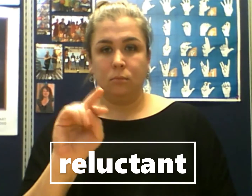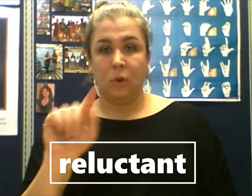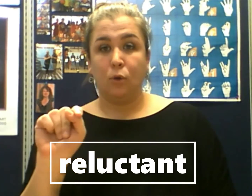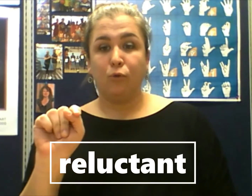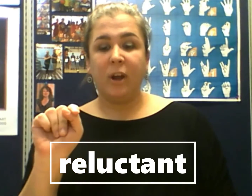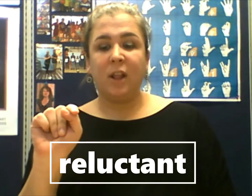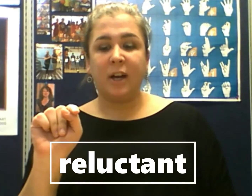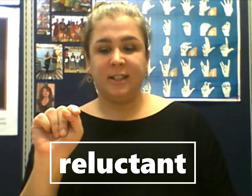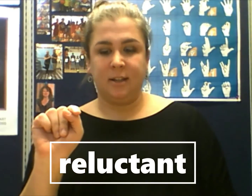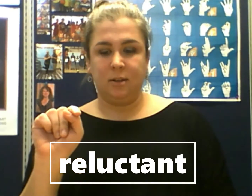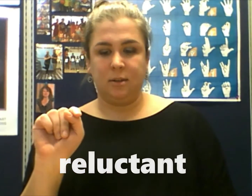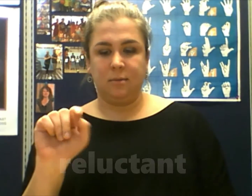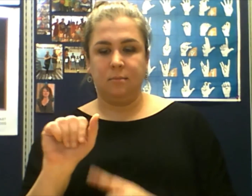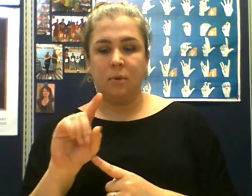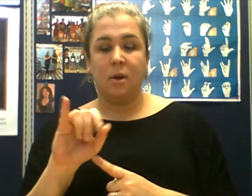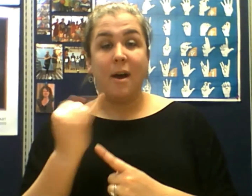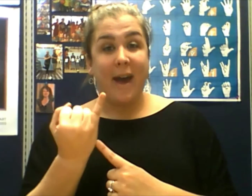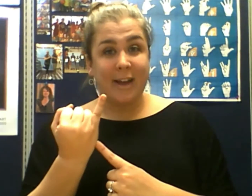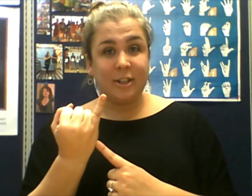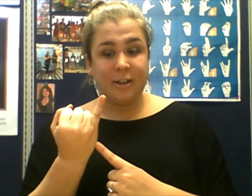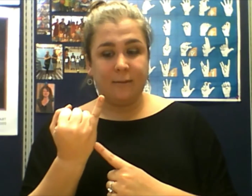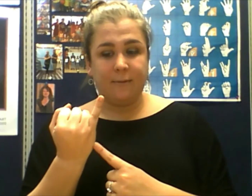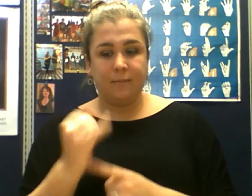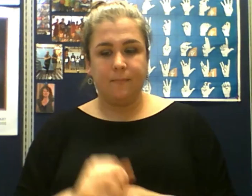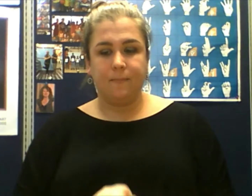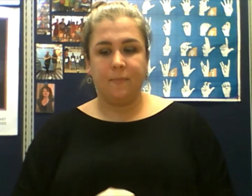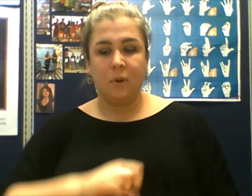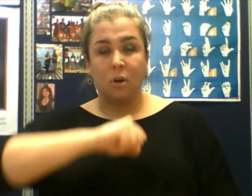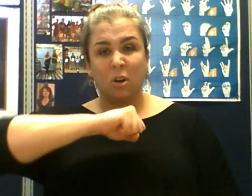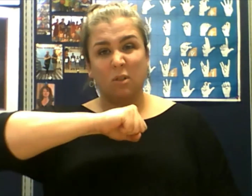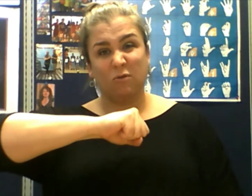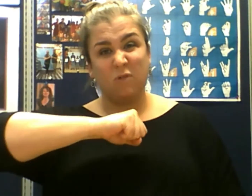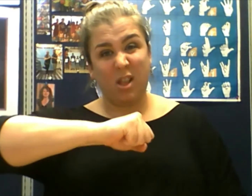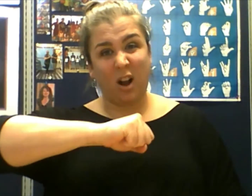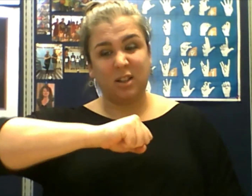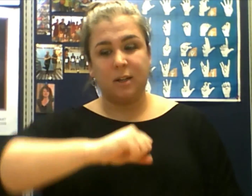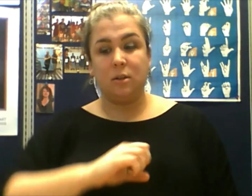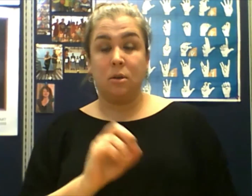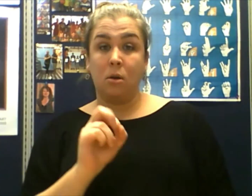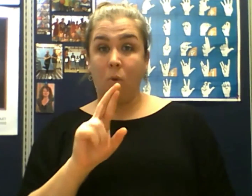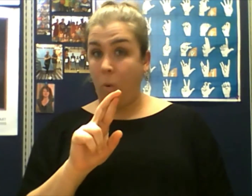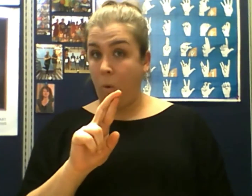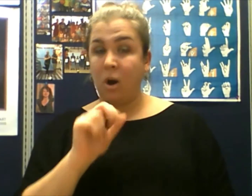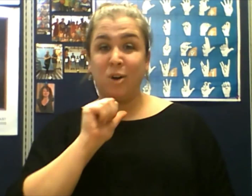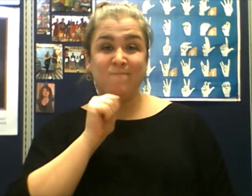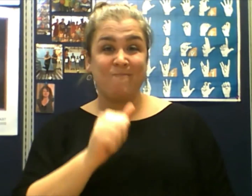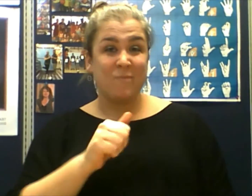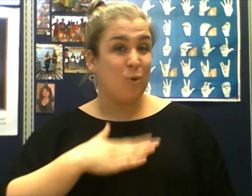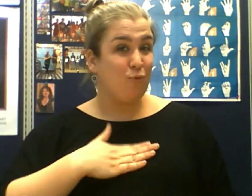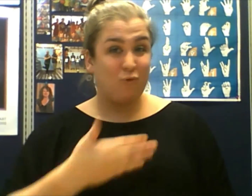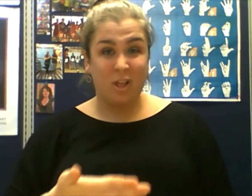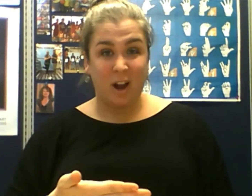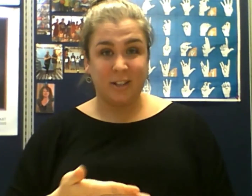Reluctance. Adjective. Reluctant. Or, reluctant.